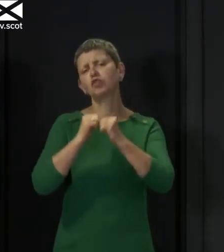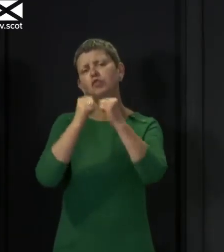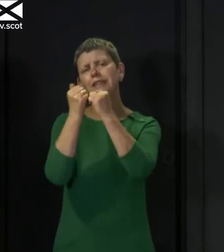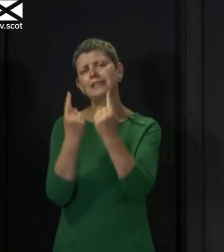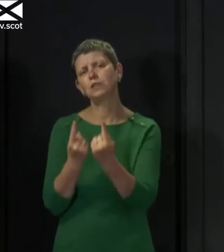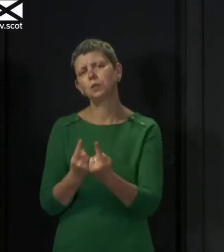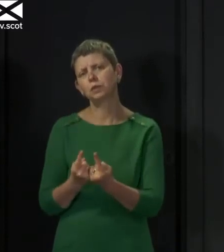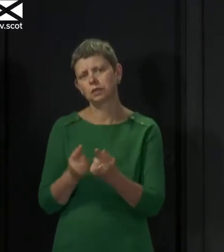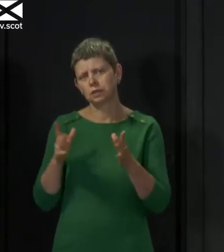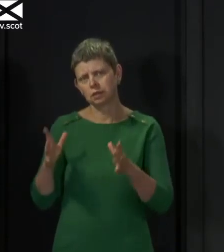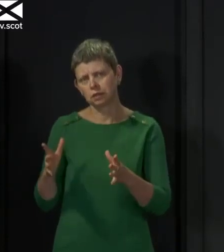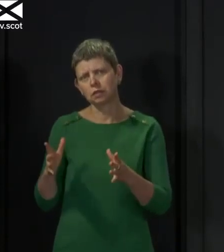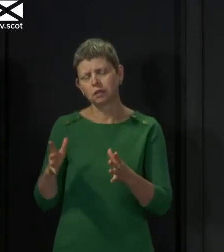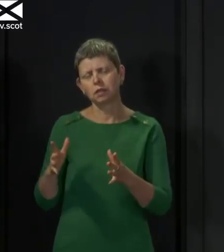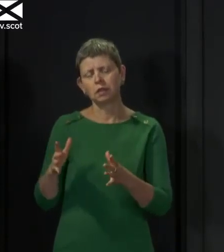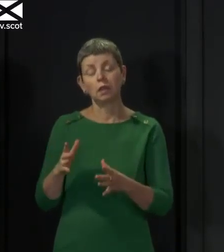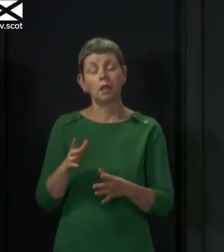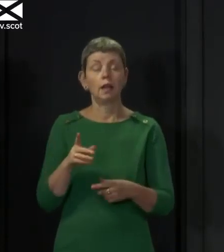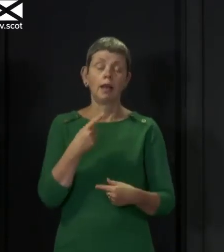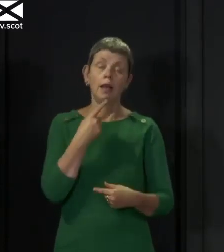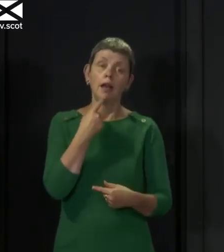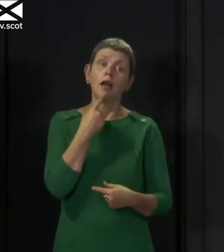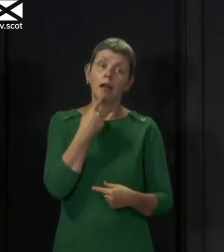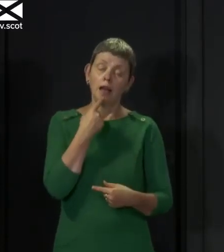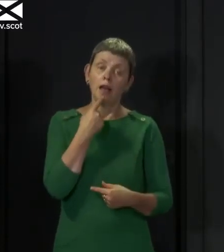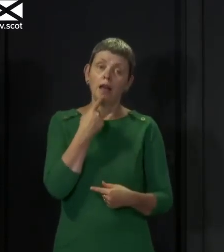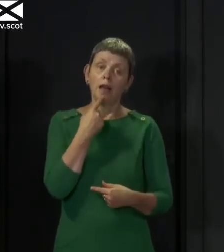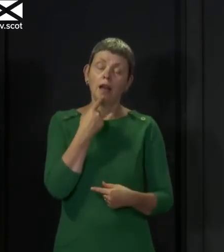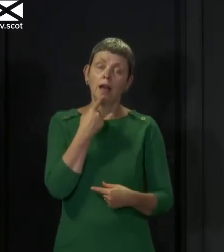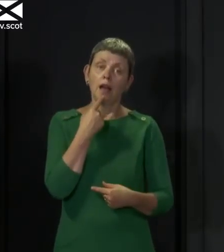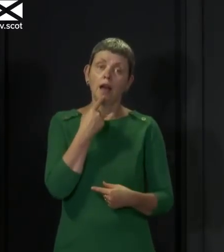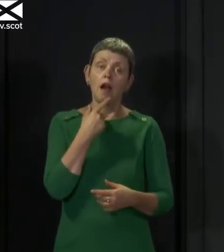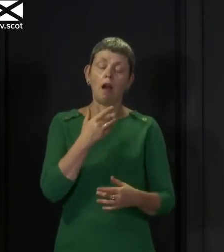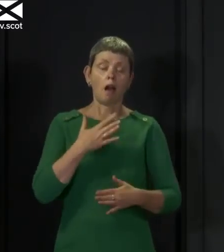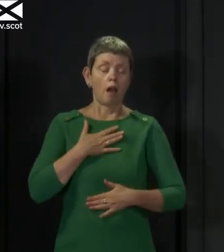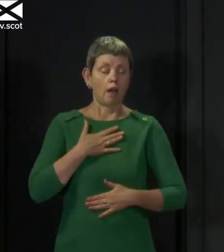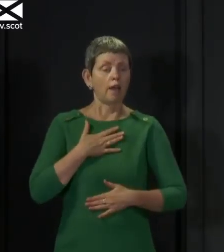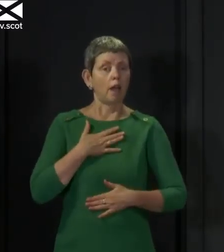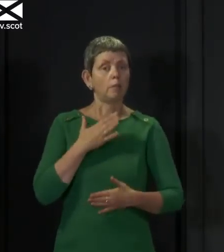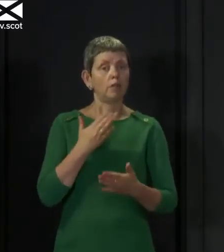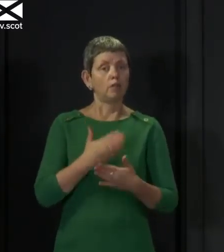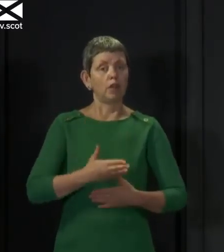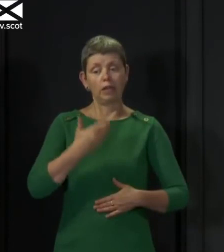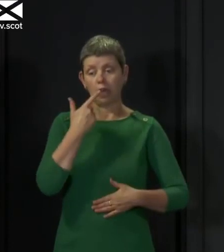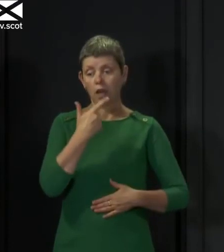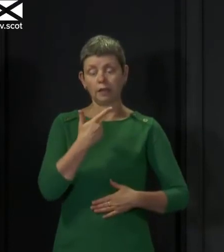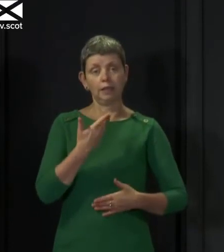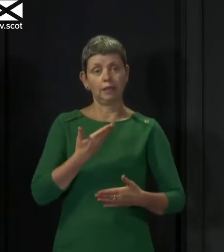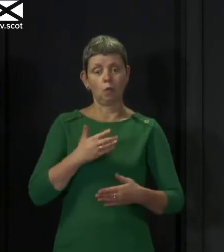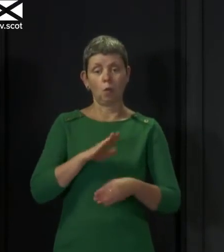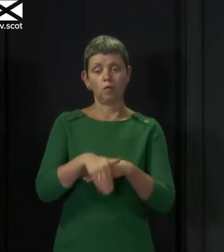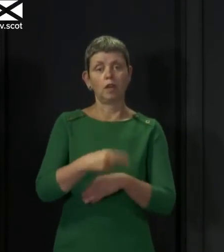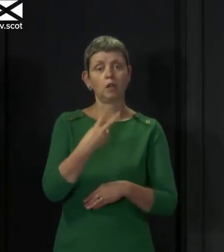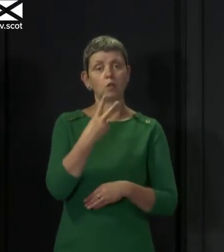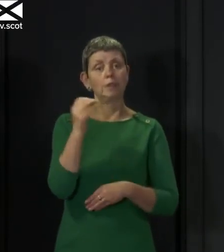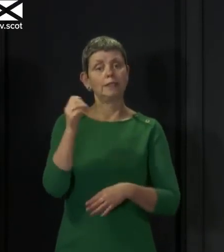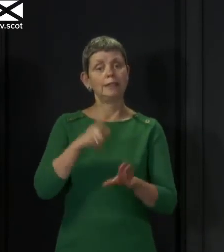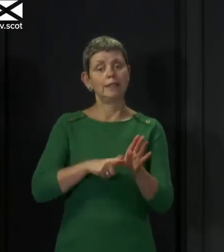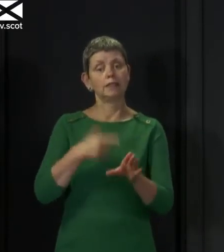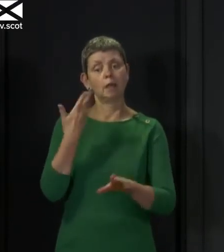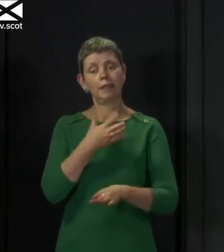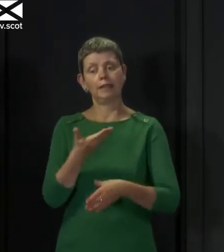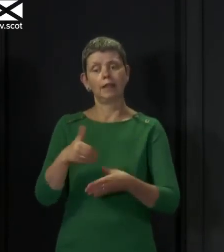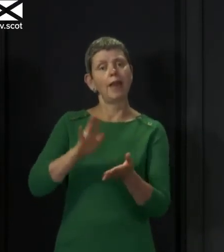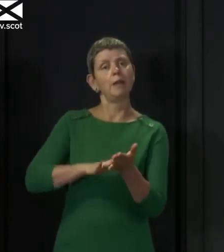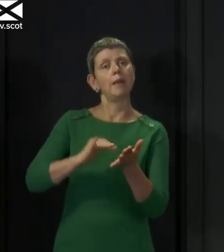with as well. And I made the point, which I'll make again here, is that I am very privileged and have been privileged for more than 20 years now to be a member of the Scottish